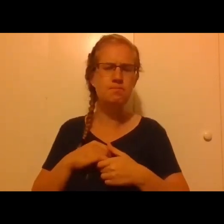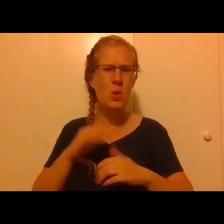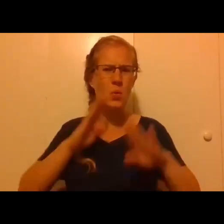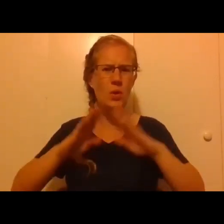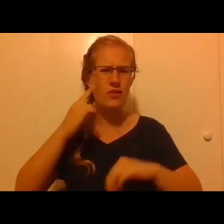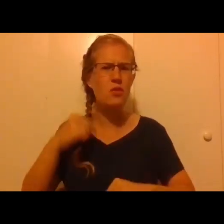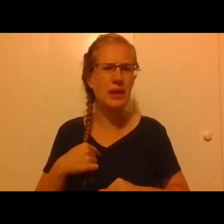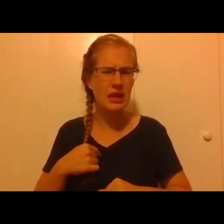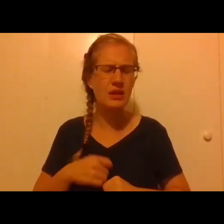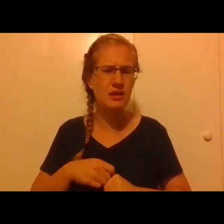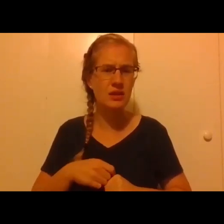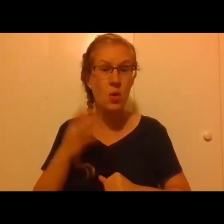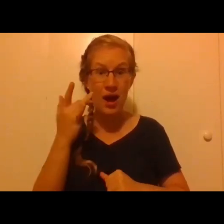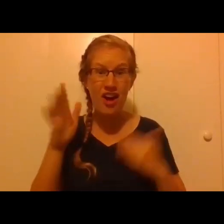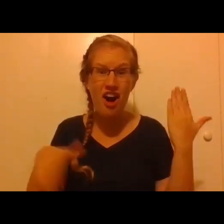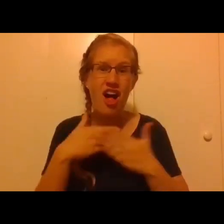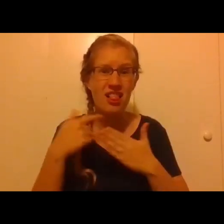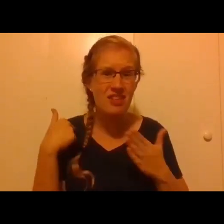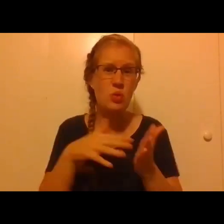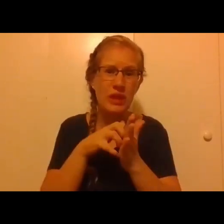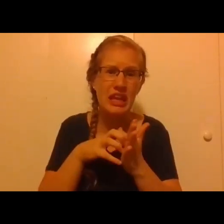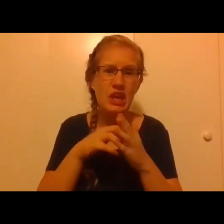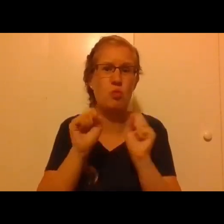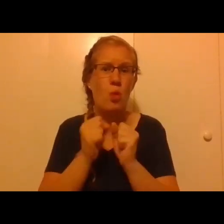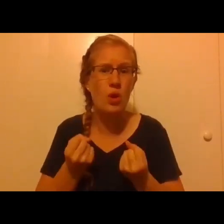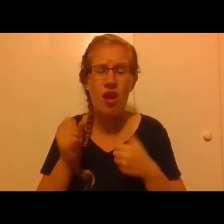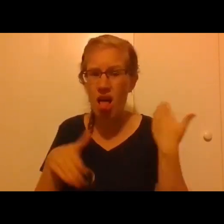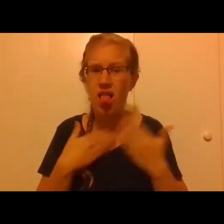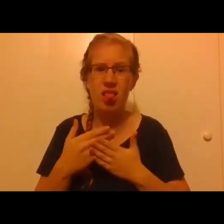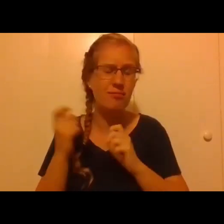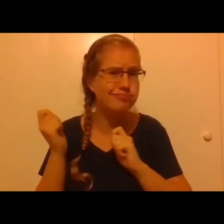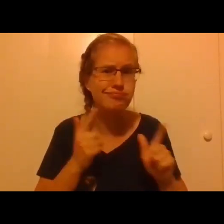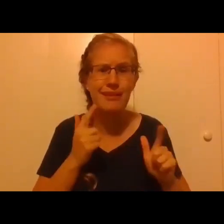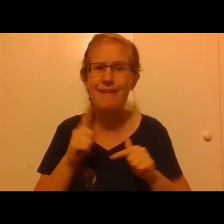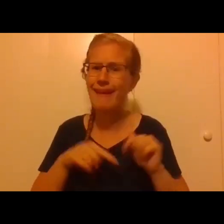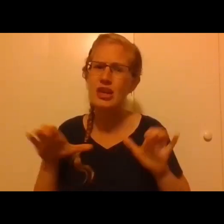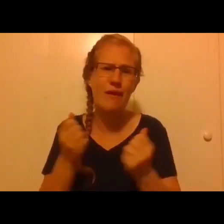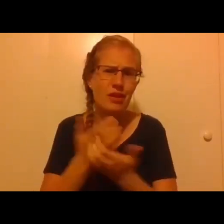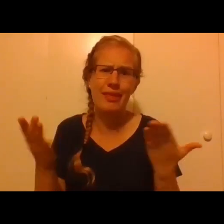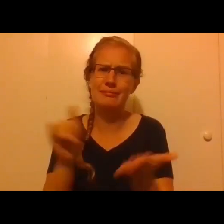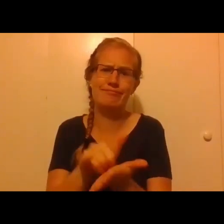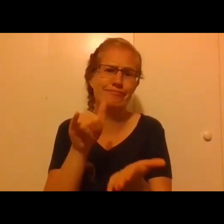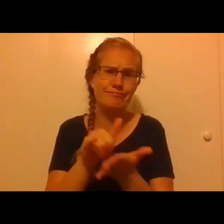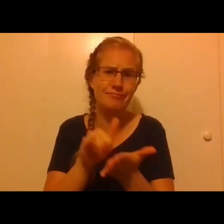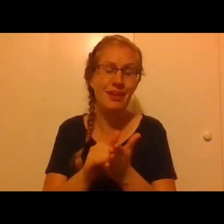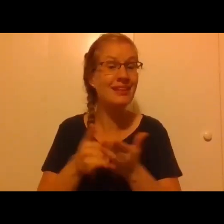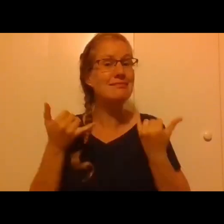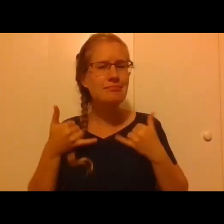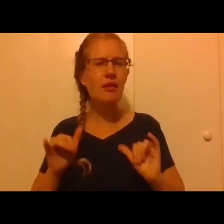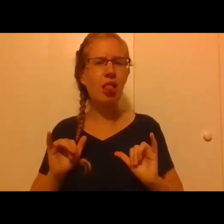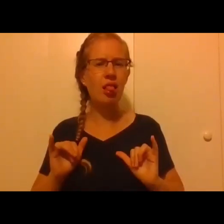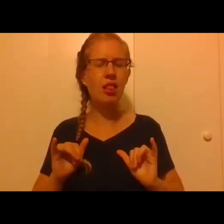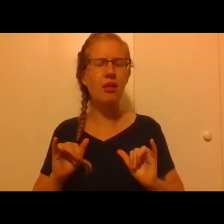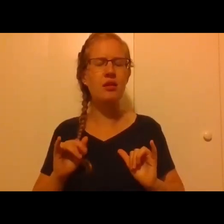because all of us are frail, all of us are broken, all of us. We can't do everything, but still there's something there